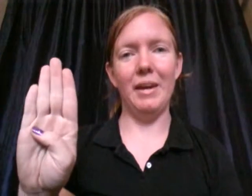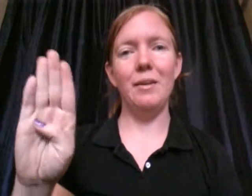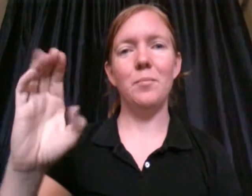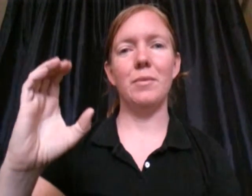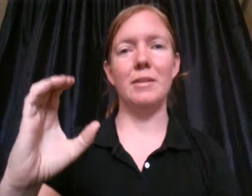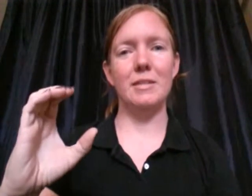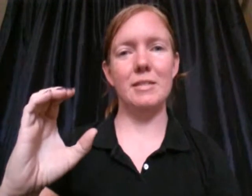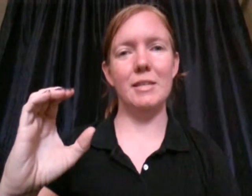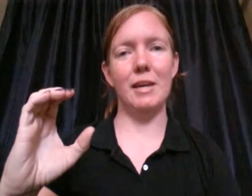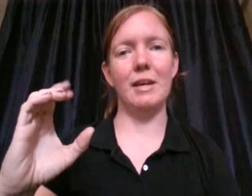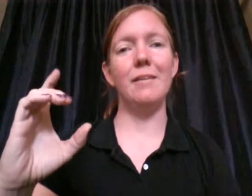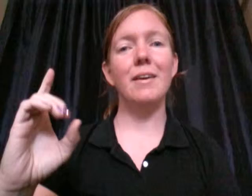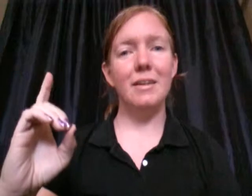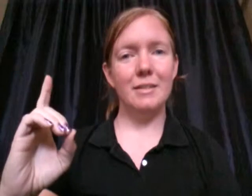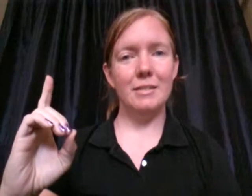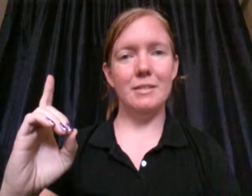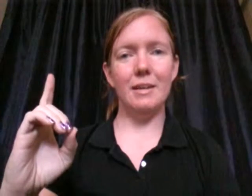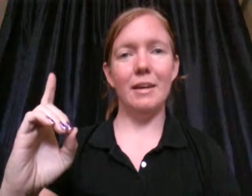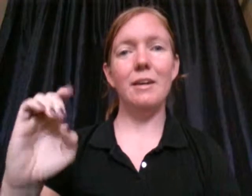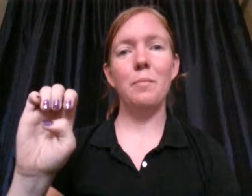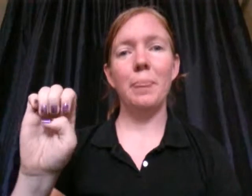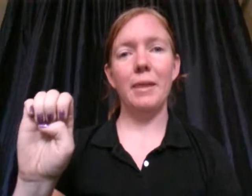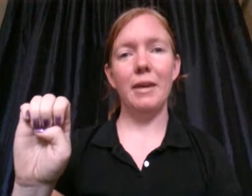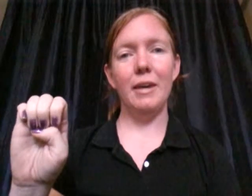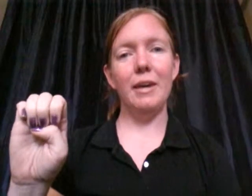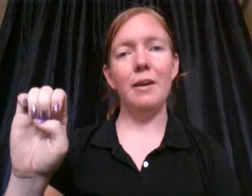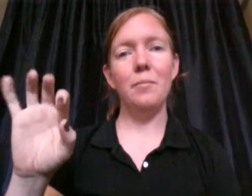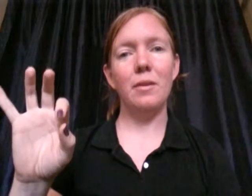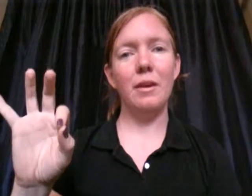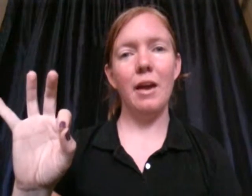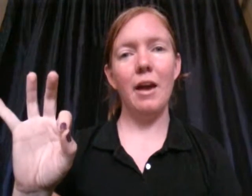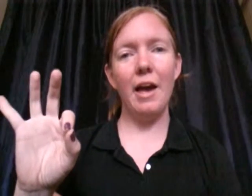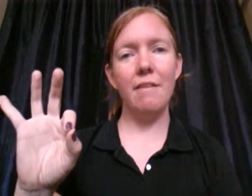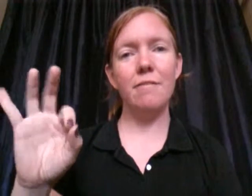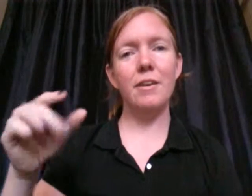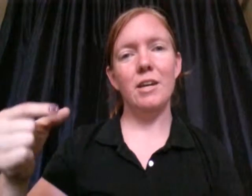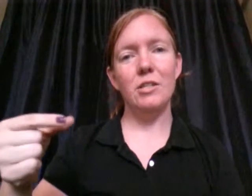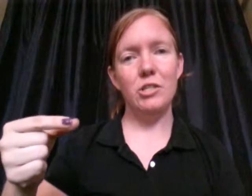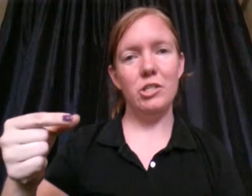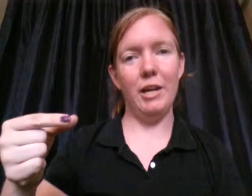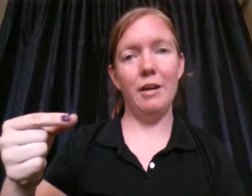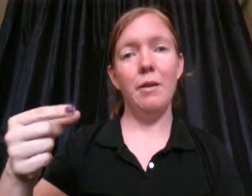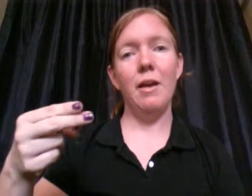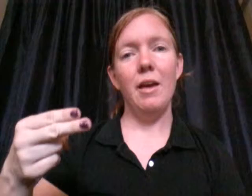C D E F G G G